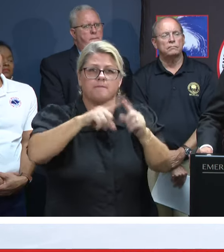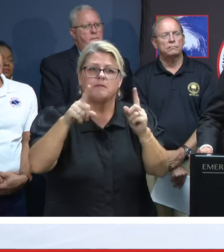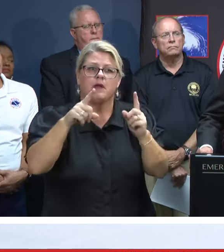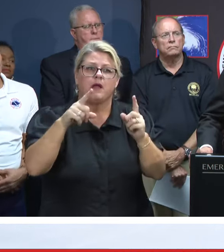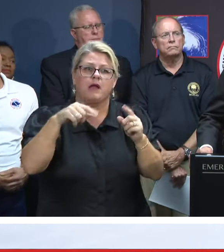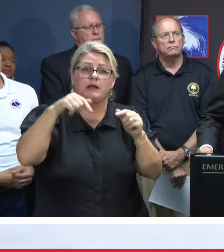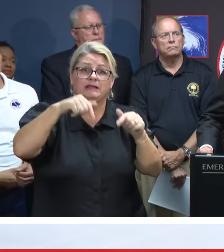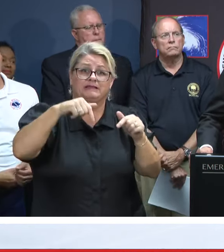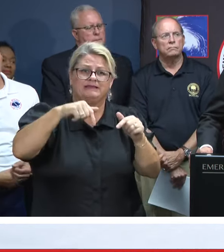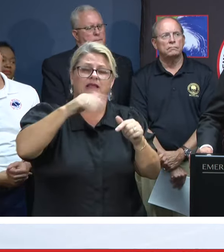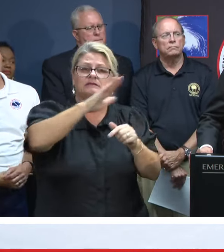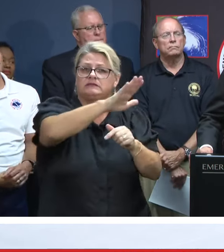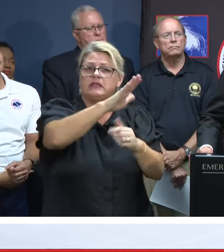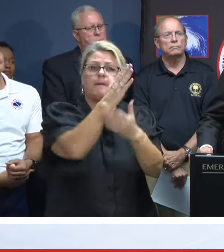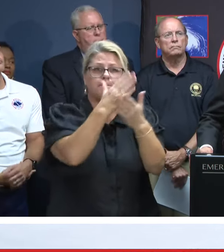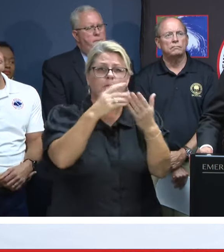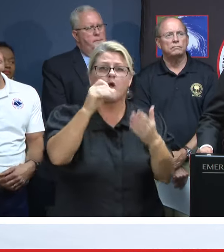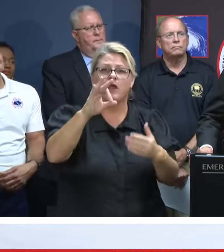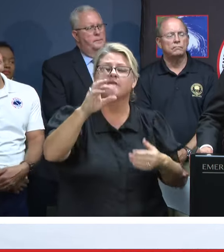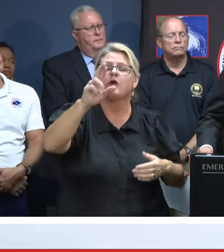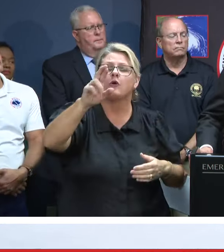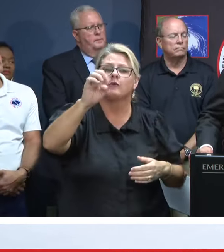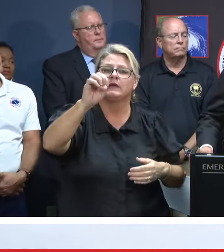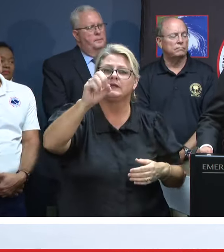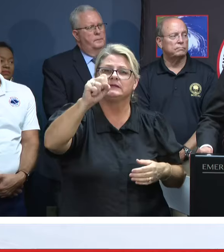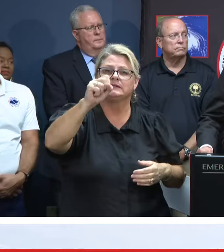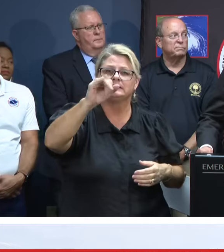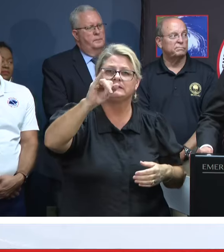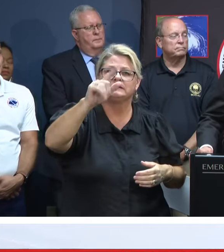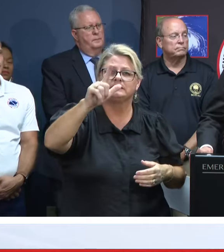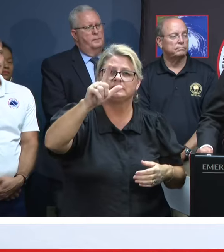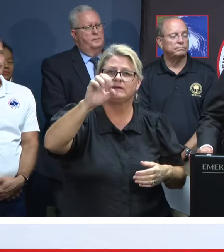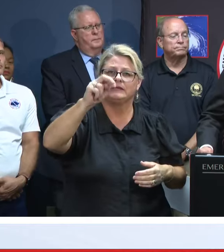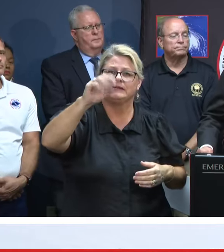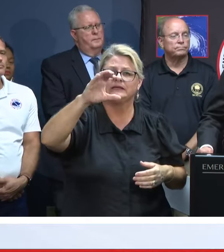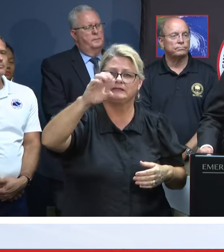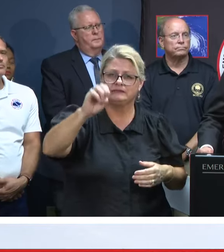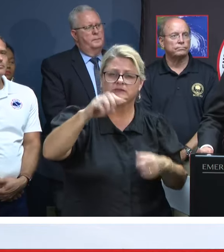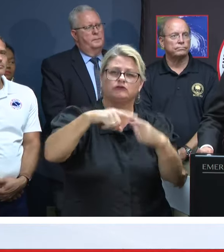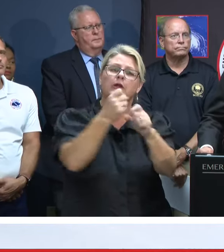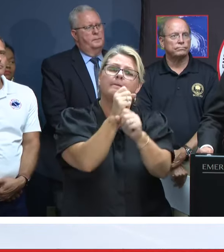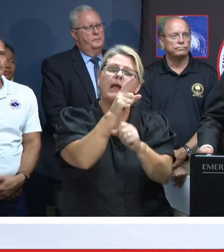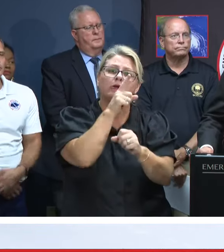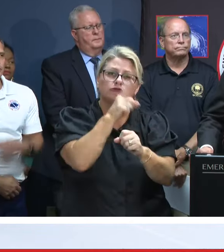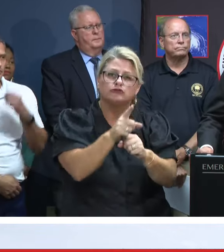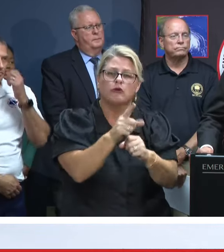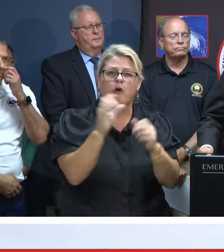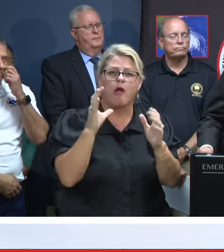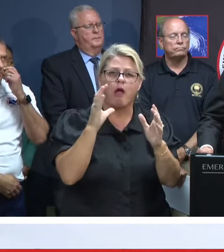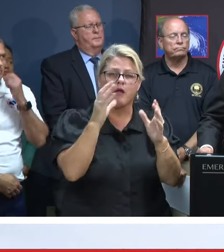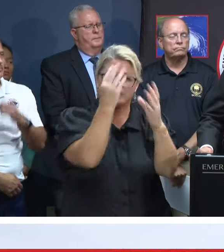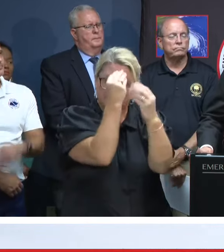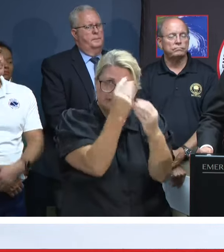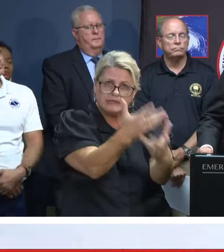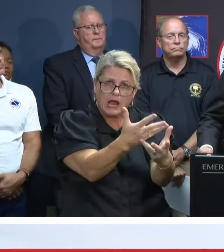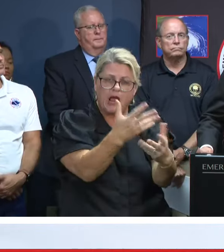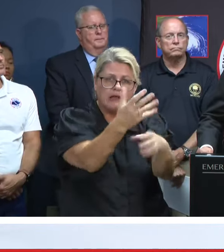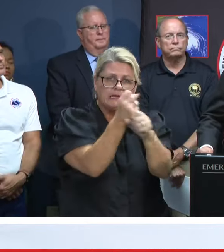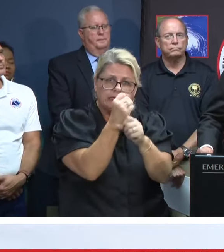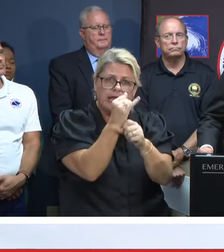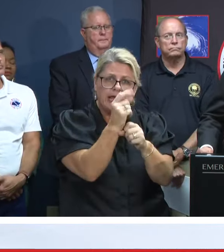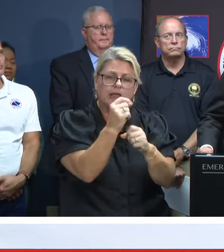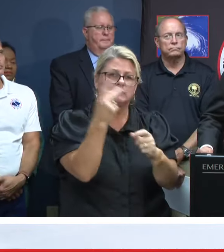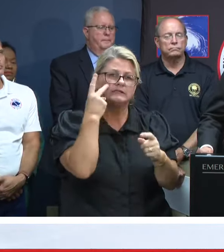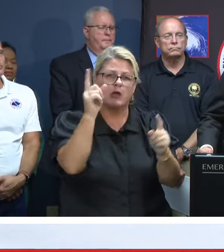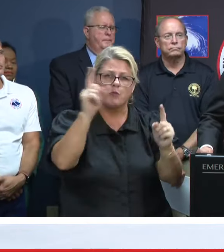of the effort of the Office of Resilience is to work with these other agencies and get all that data that we need to see where the